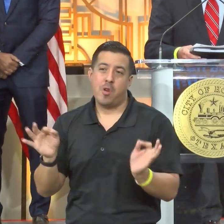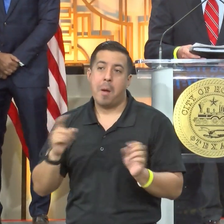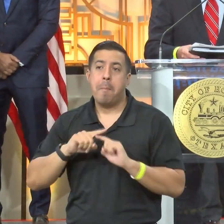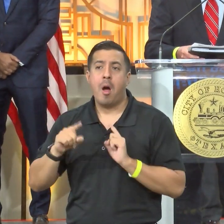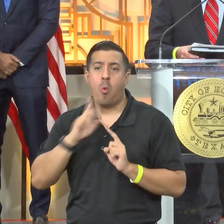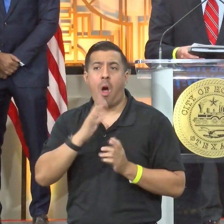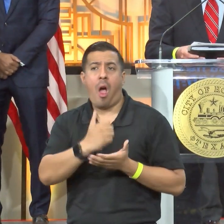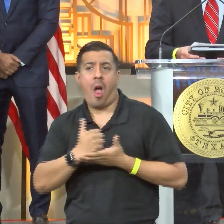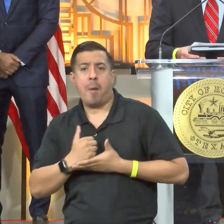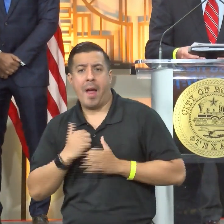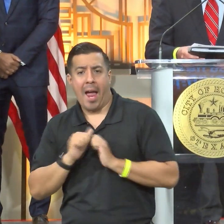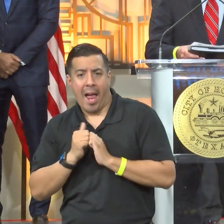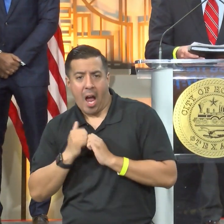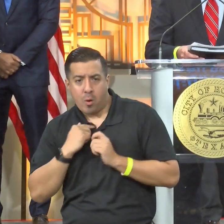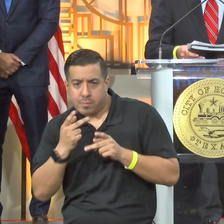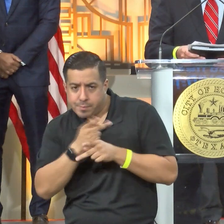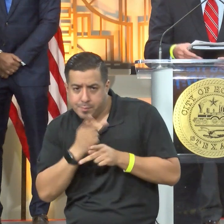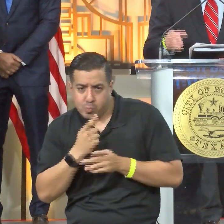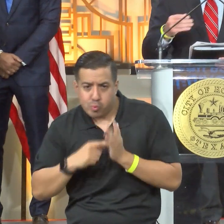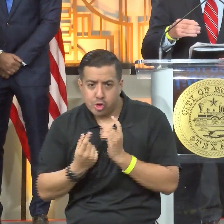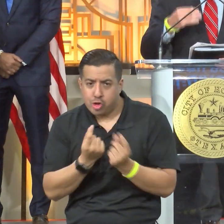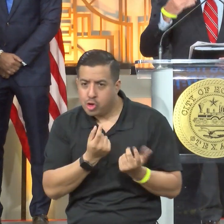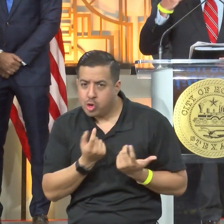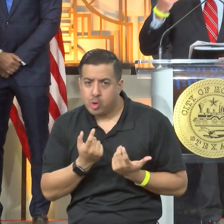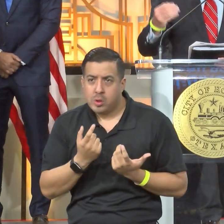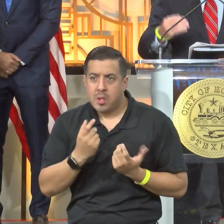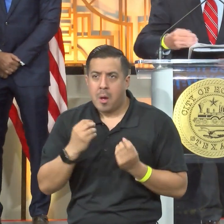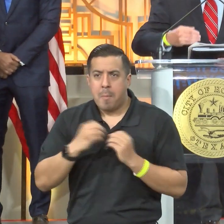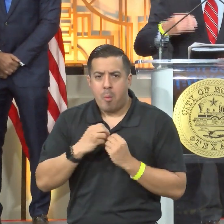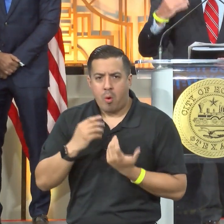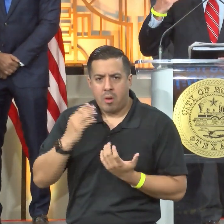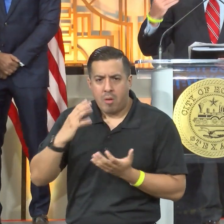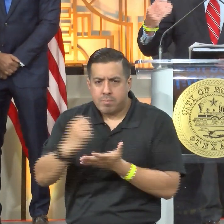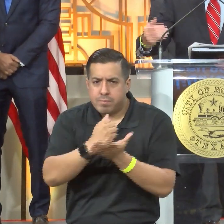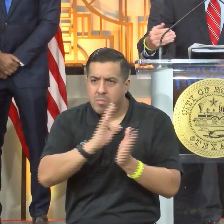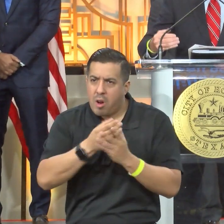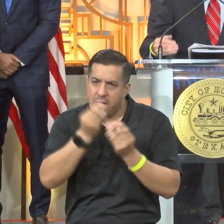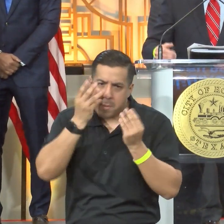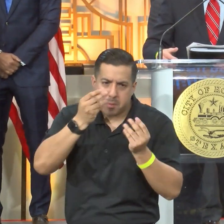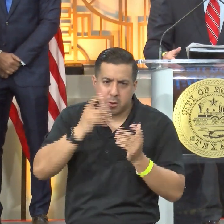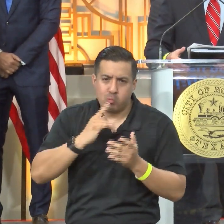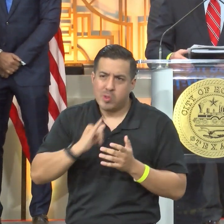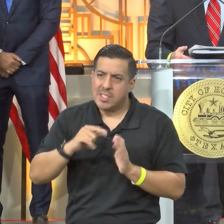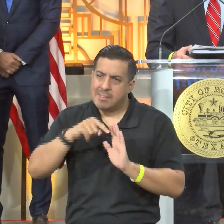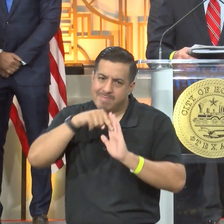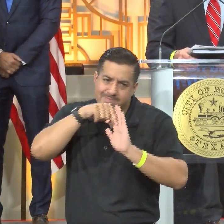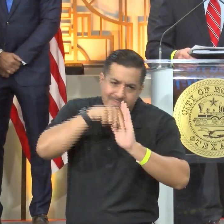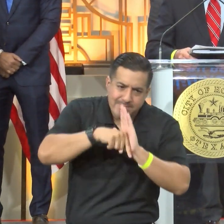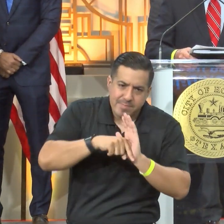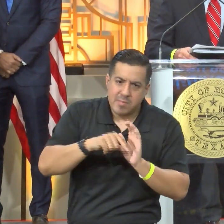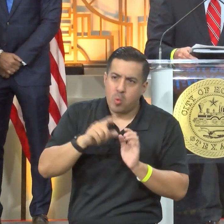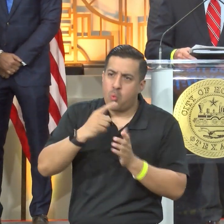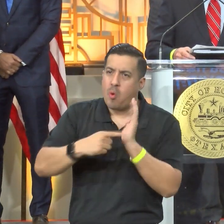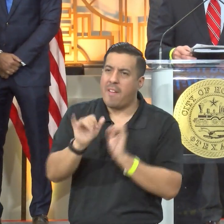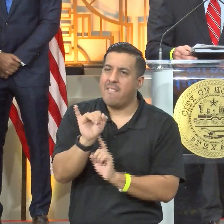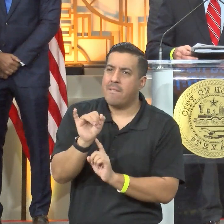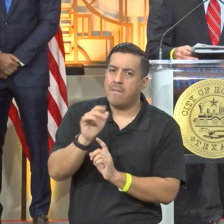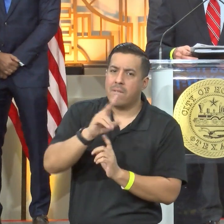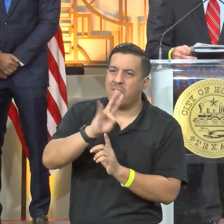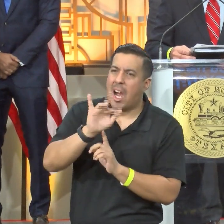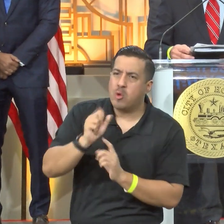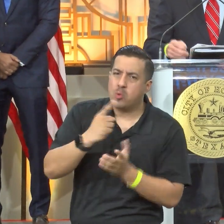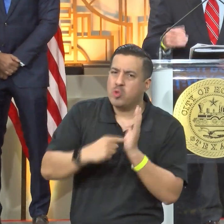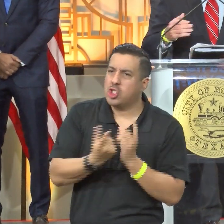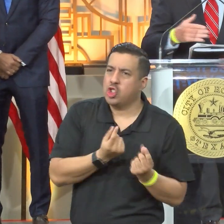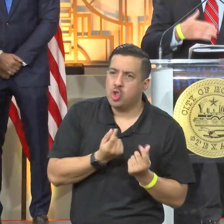out how this virus is behaving in the community give us the intelligence the the information the insight into what the virus is doing in our community so we can help